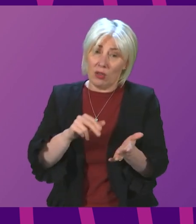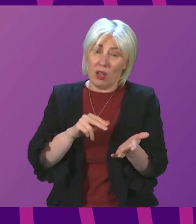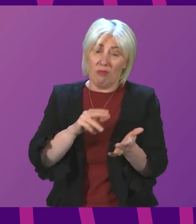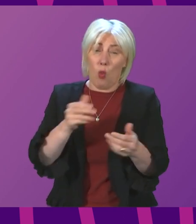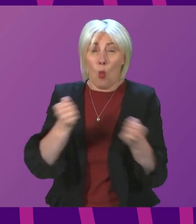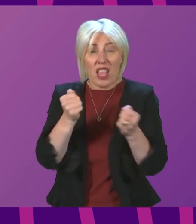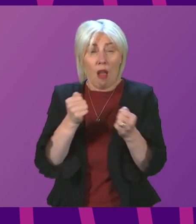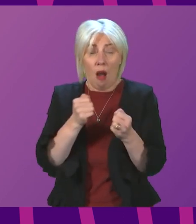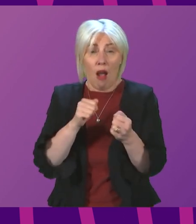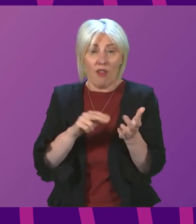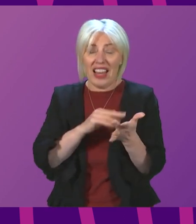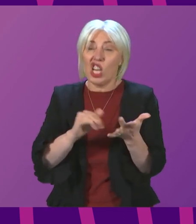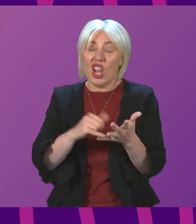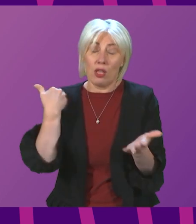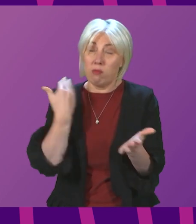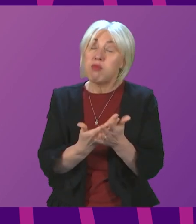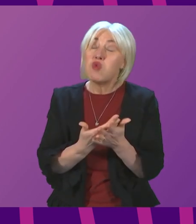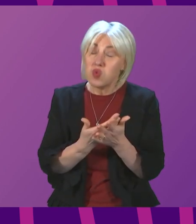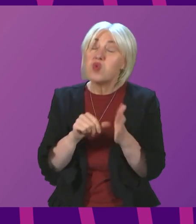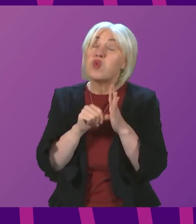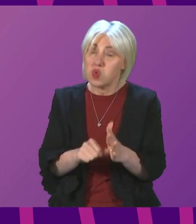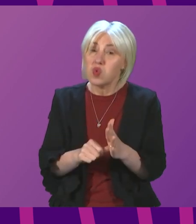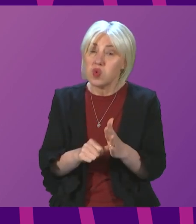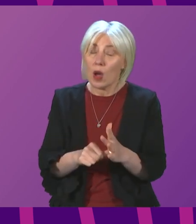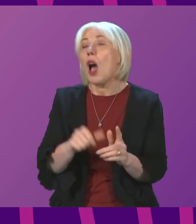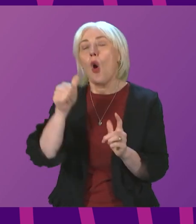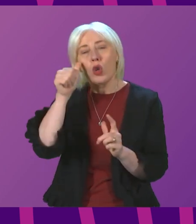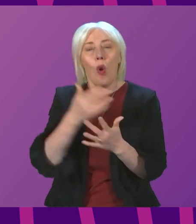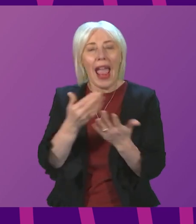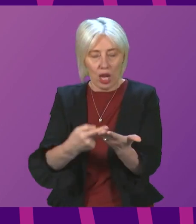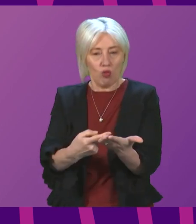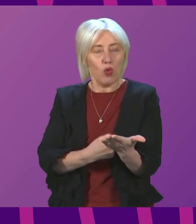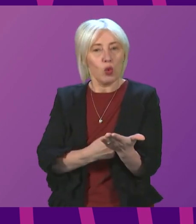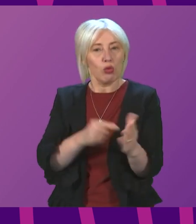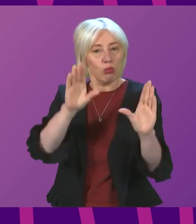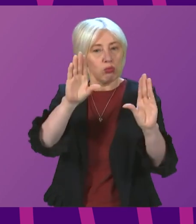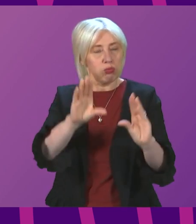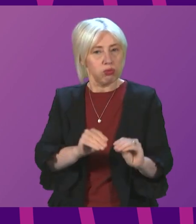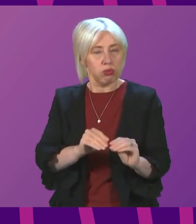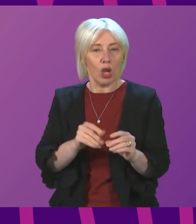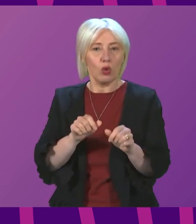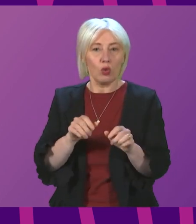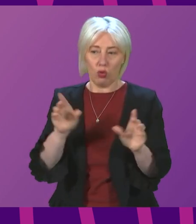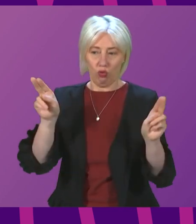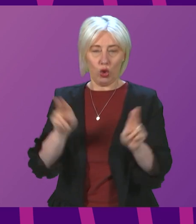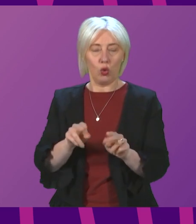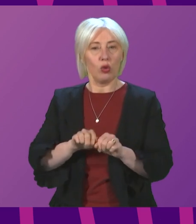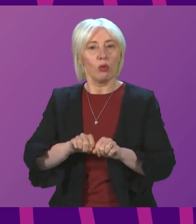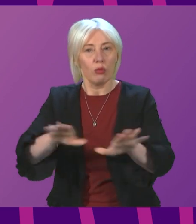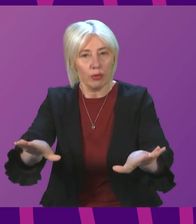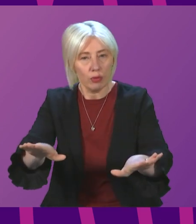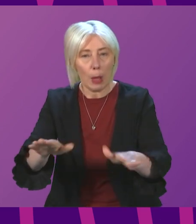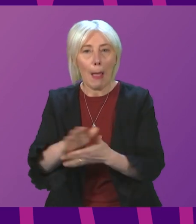ever faced. We know that, however, welcome any lifting of protective measures that have helped stem transmission can lead to an